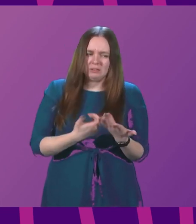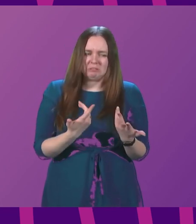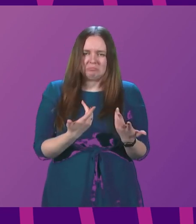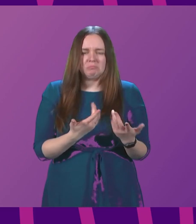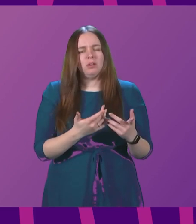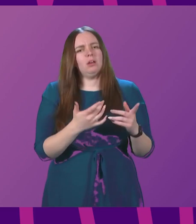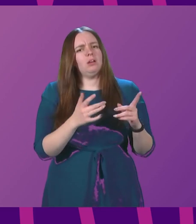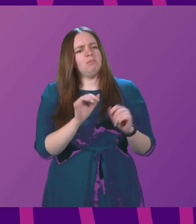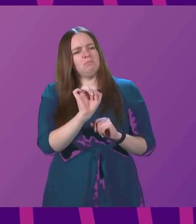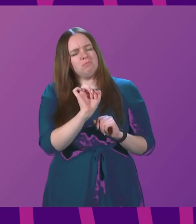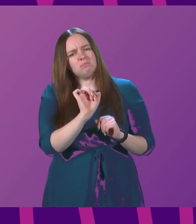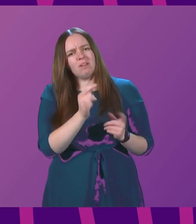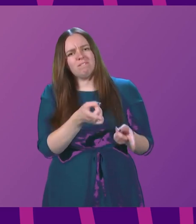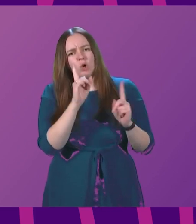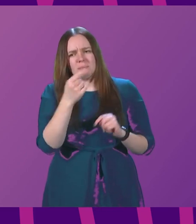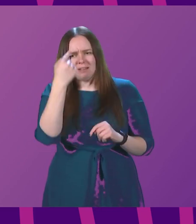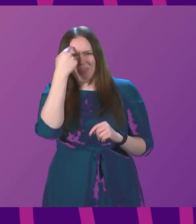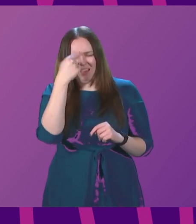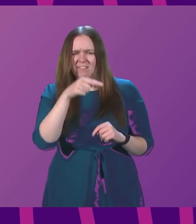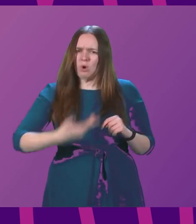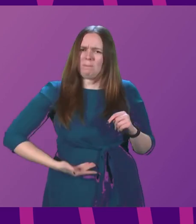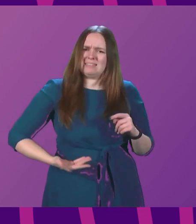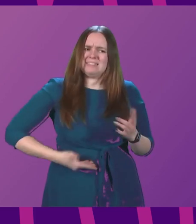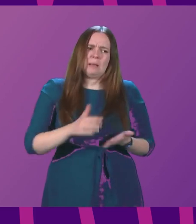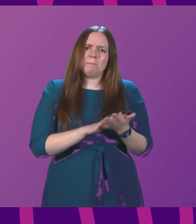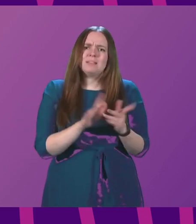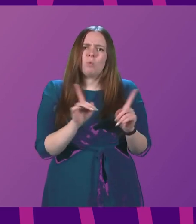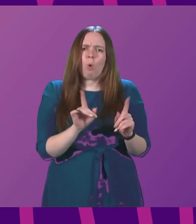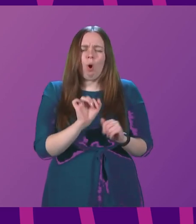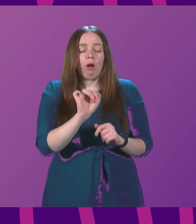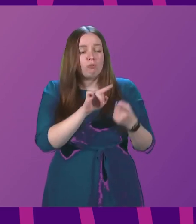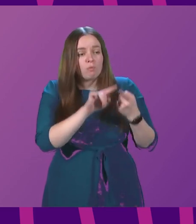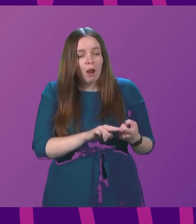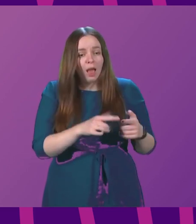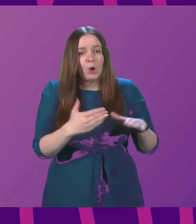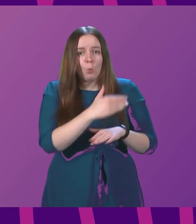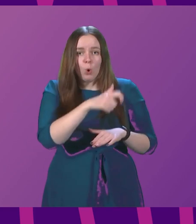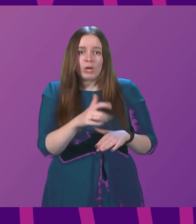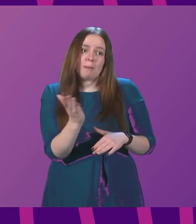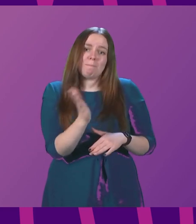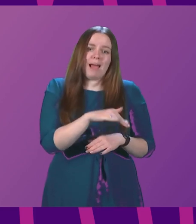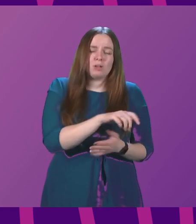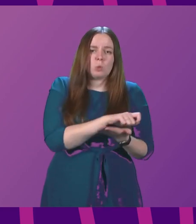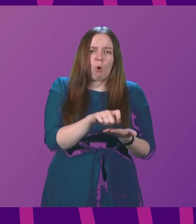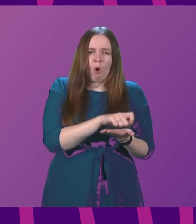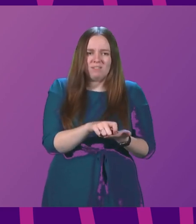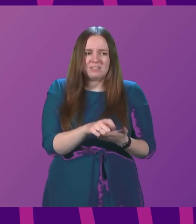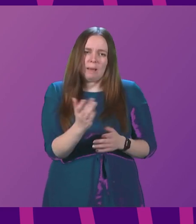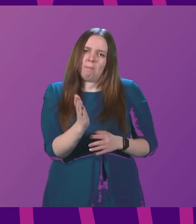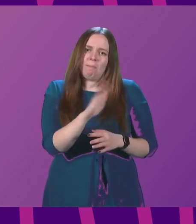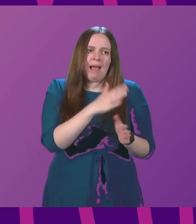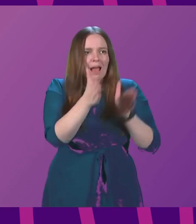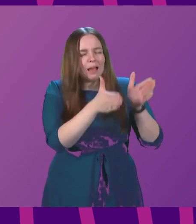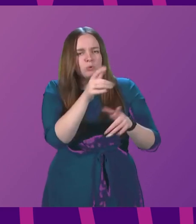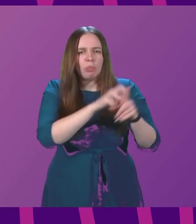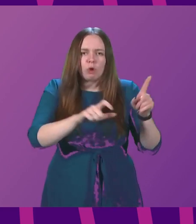What does she think this means for the businesses who rely on workers being back in the office and back in our communities, our